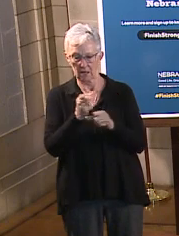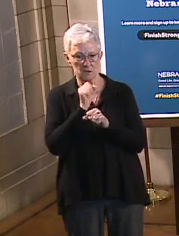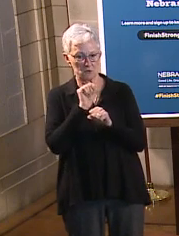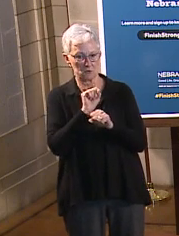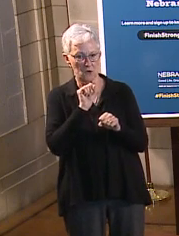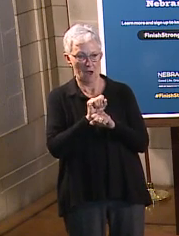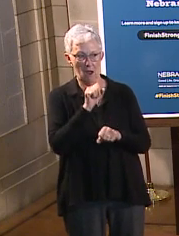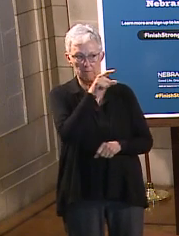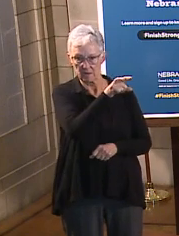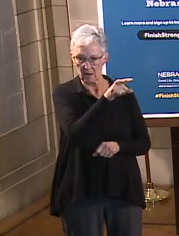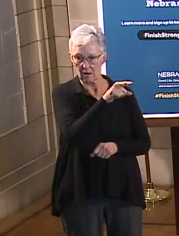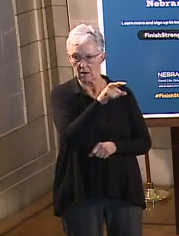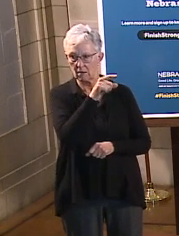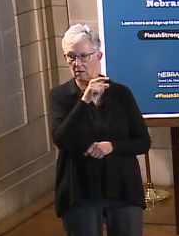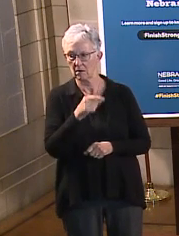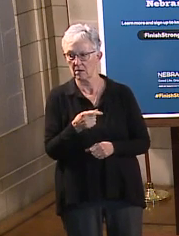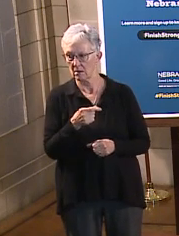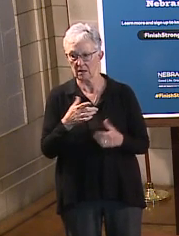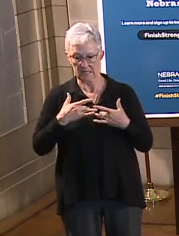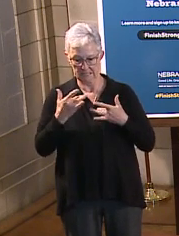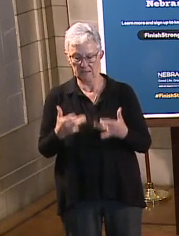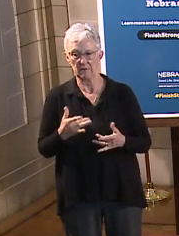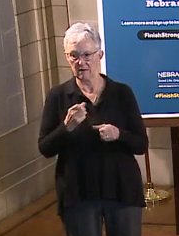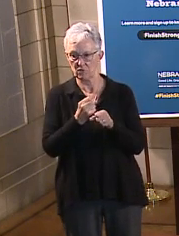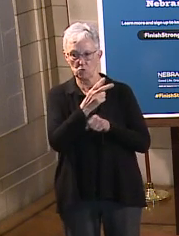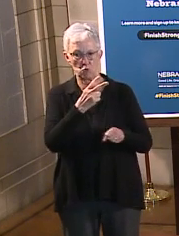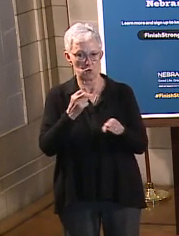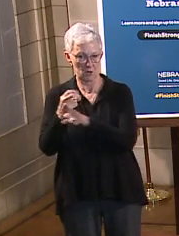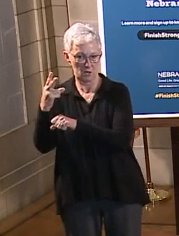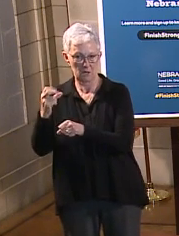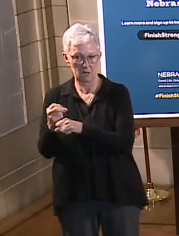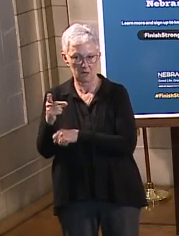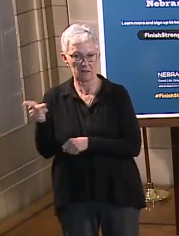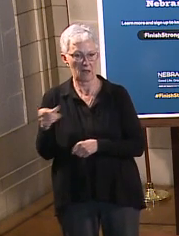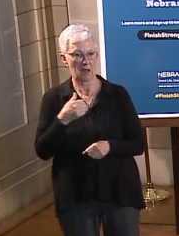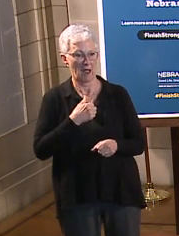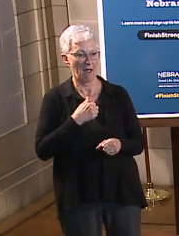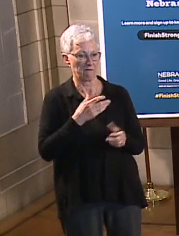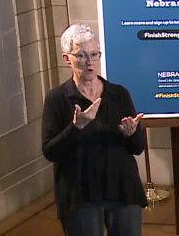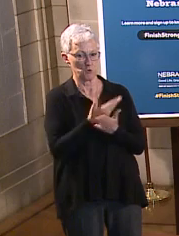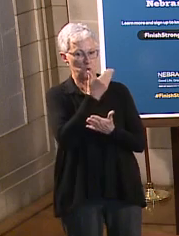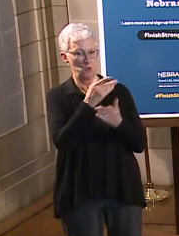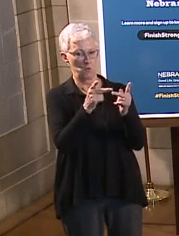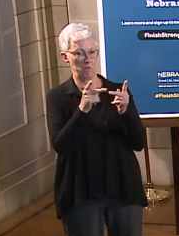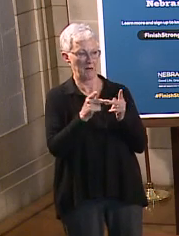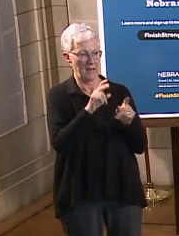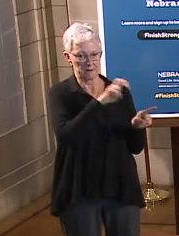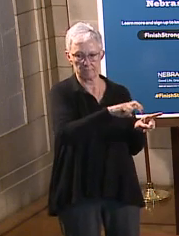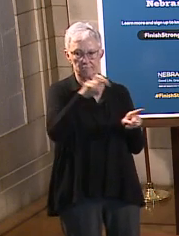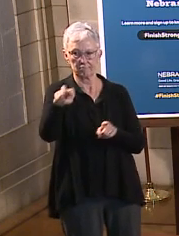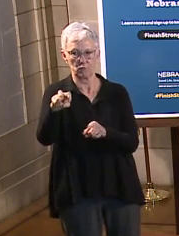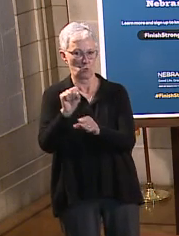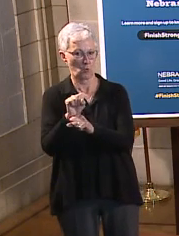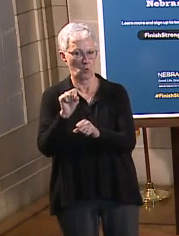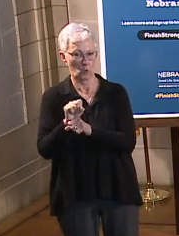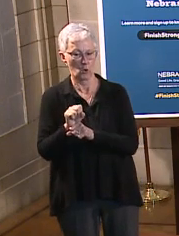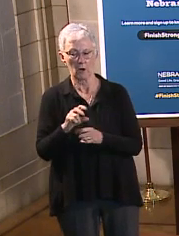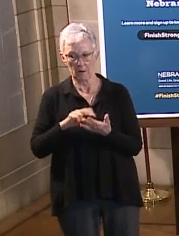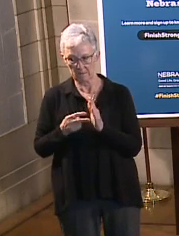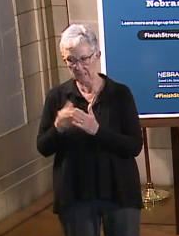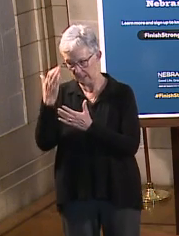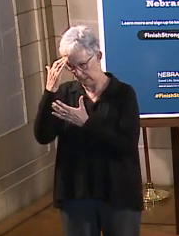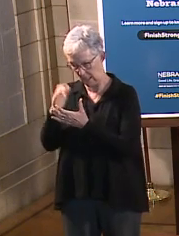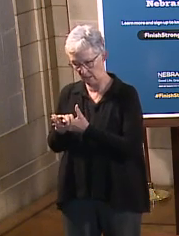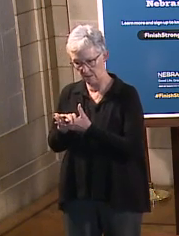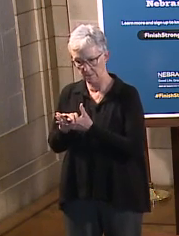every two years would be, is typical. A military service member will have a new duty station, um, and invariably that means, um, spouse